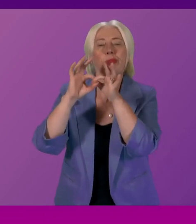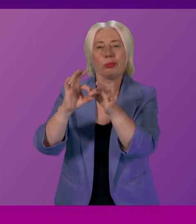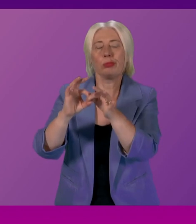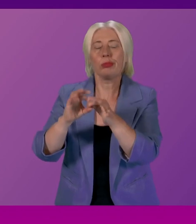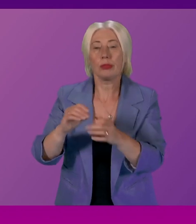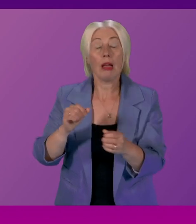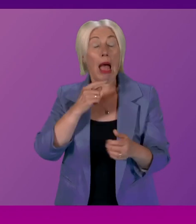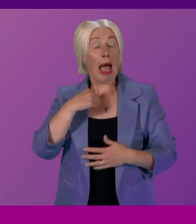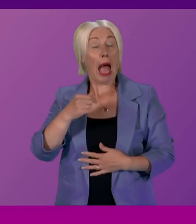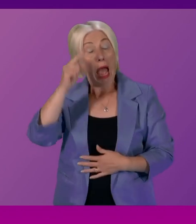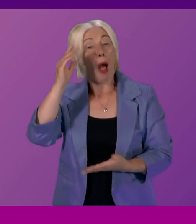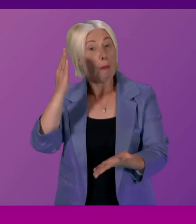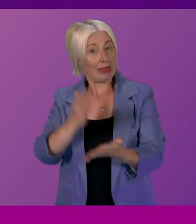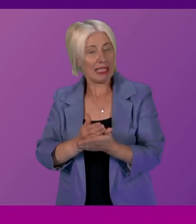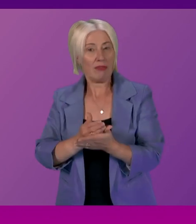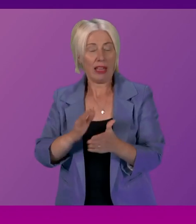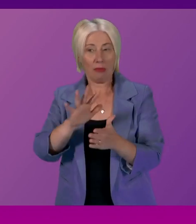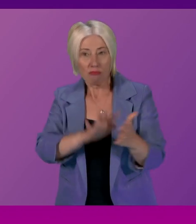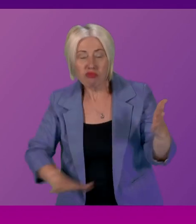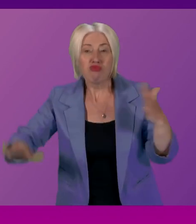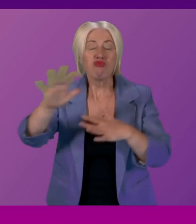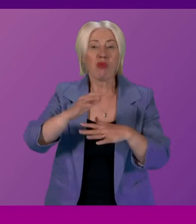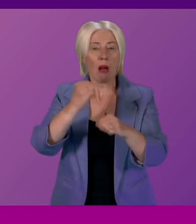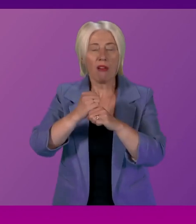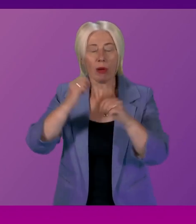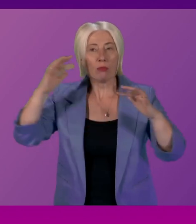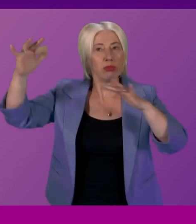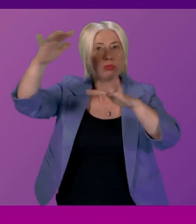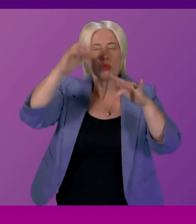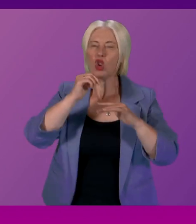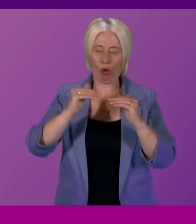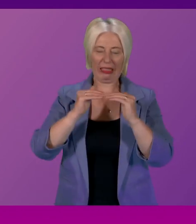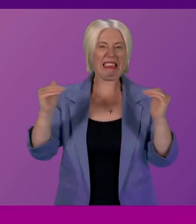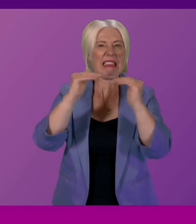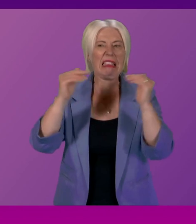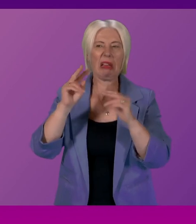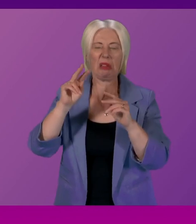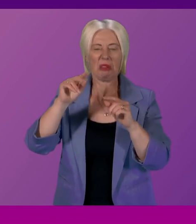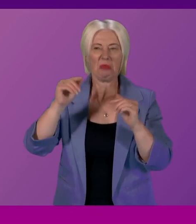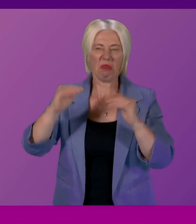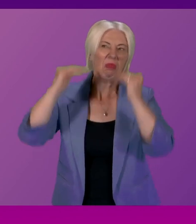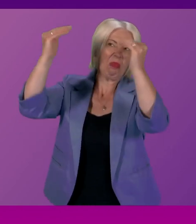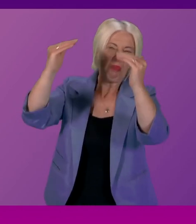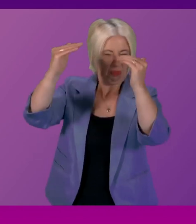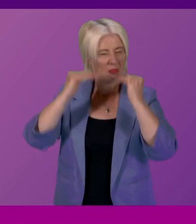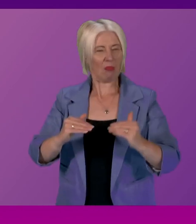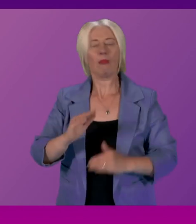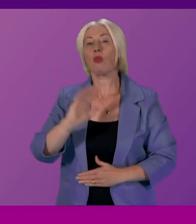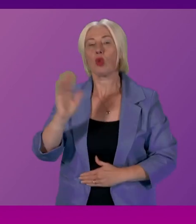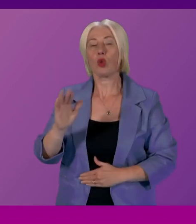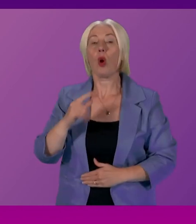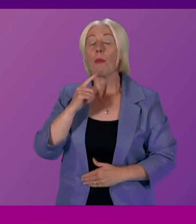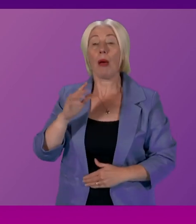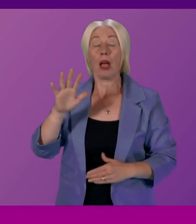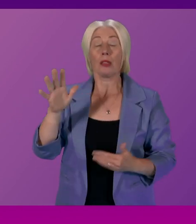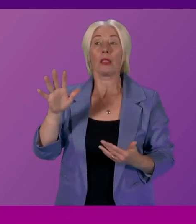spheres of government as opposed to the tiers of government and very much believe in national, well, sorry, local by default,